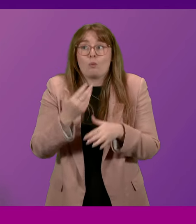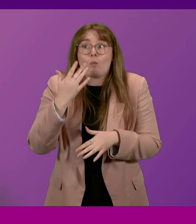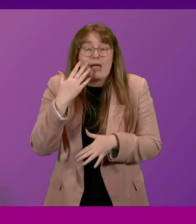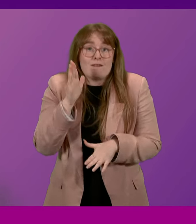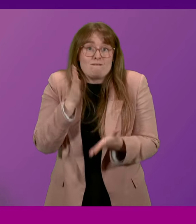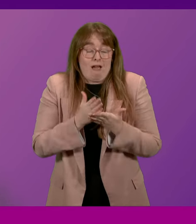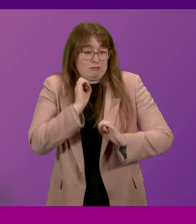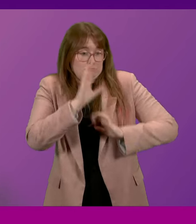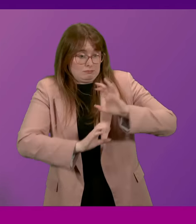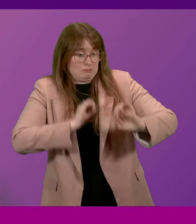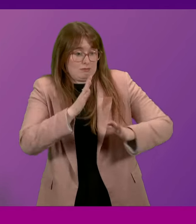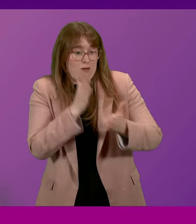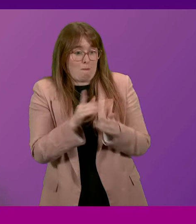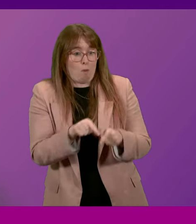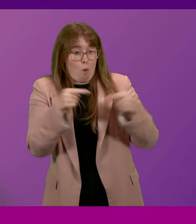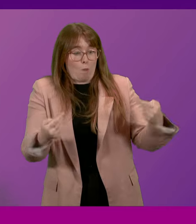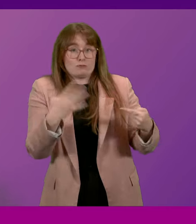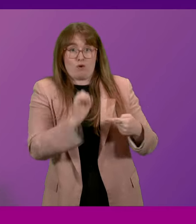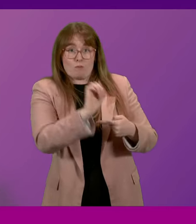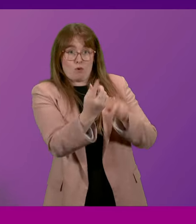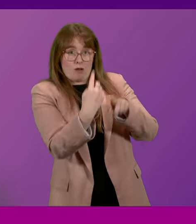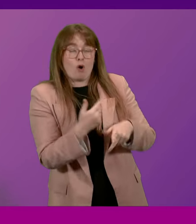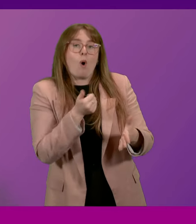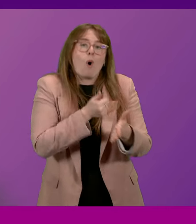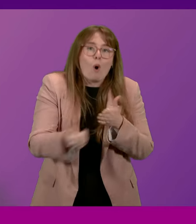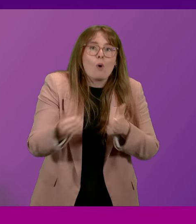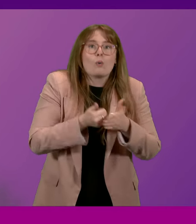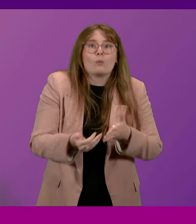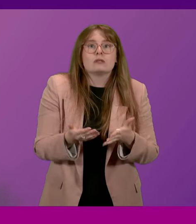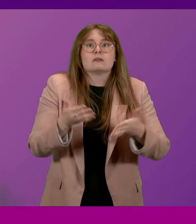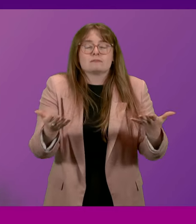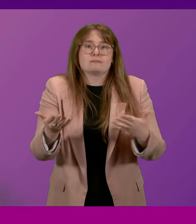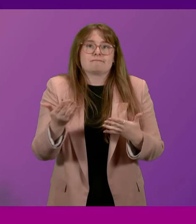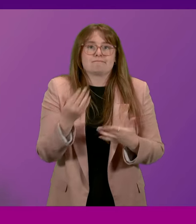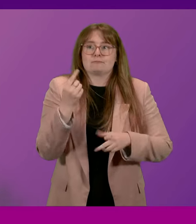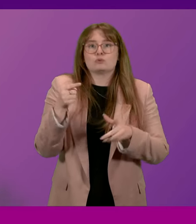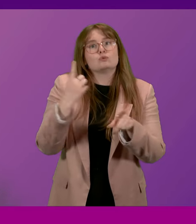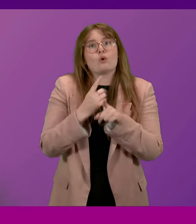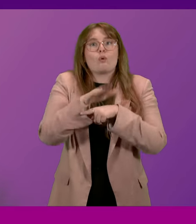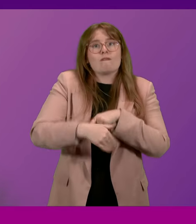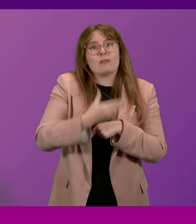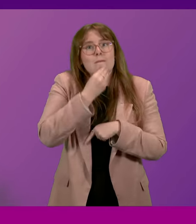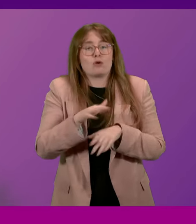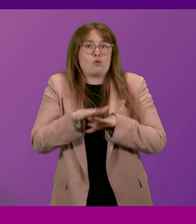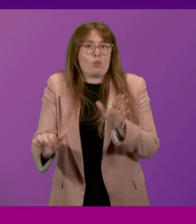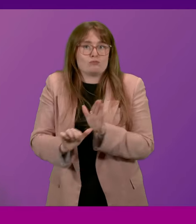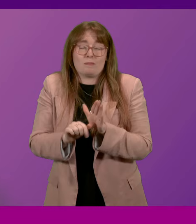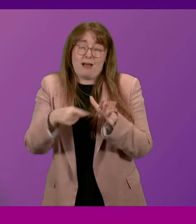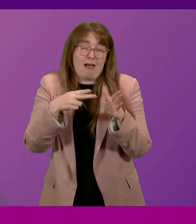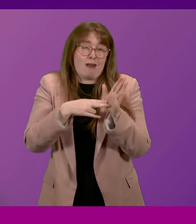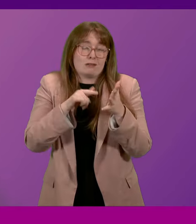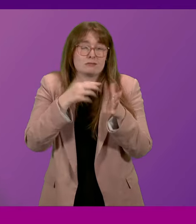facts that rebut his argument, always plays the man and not the issue. It's what Anas Sarwar